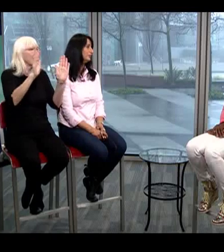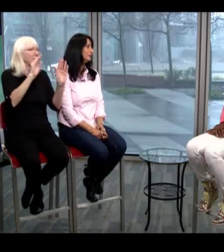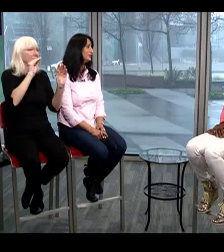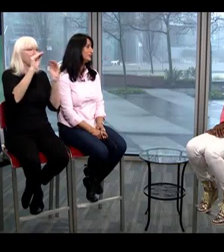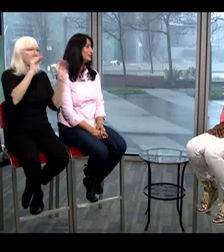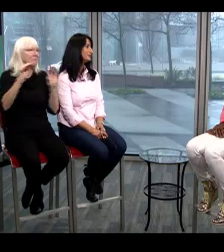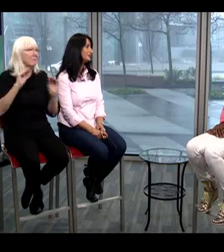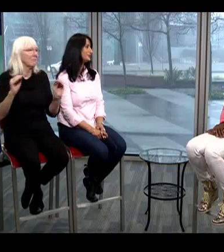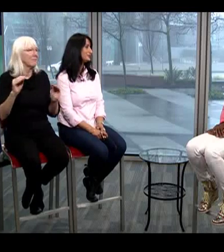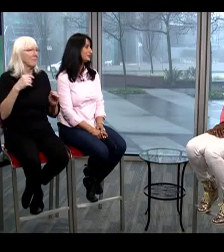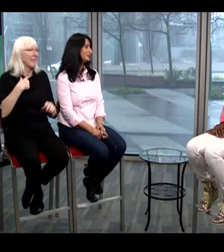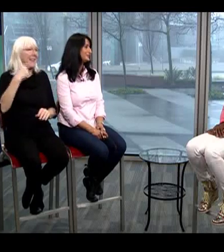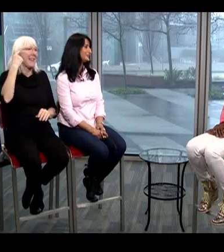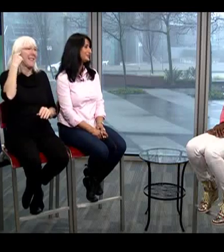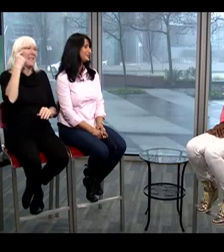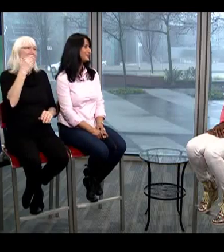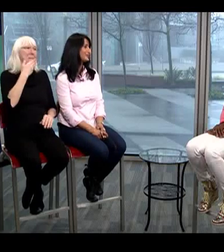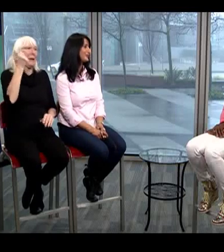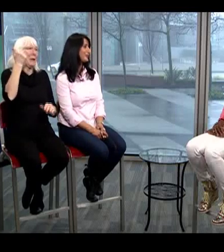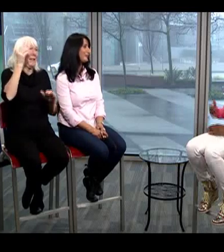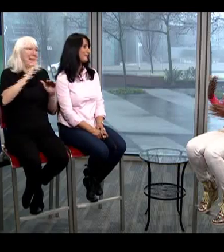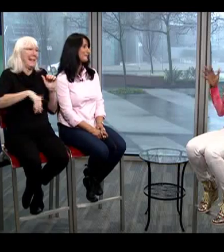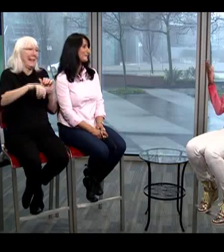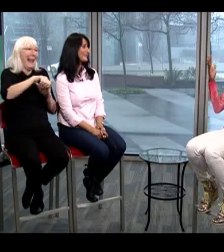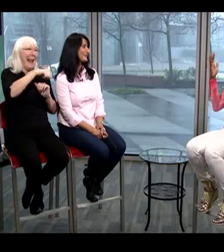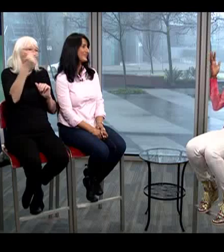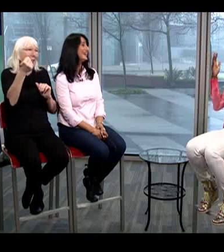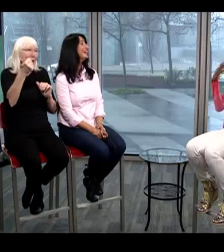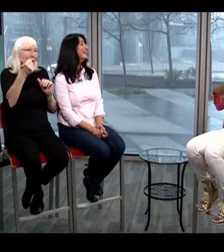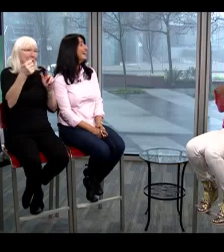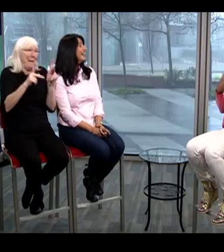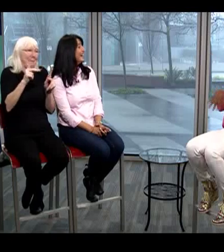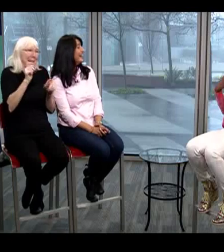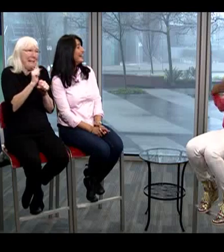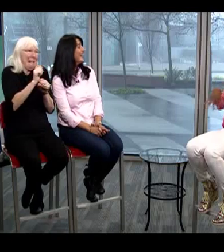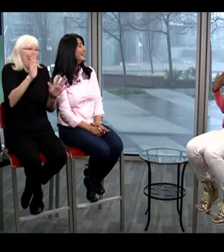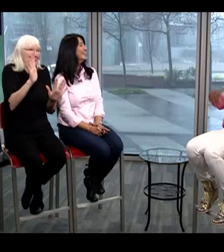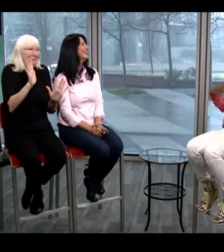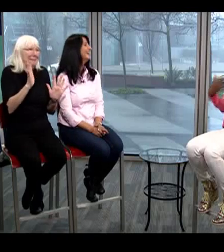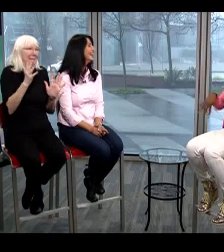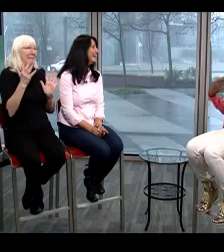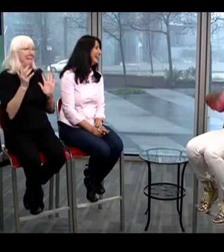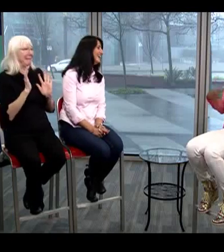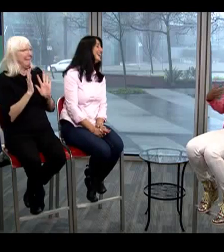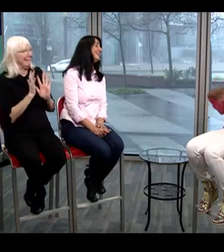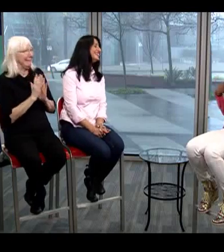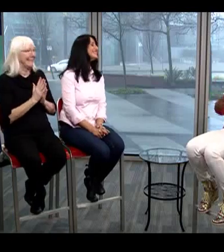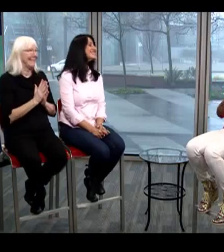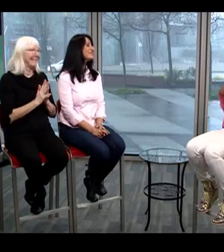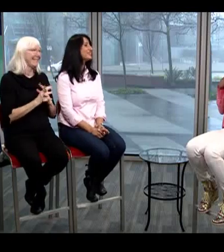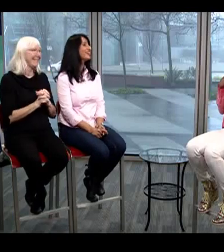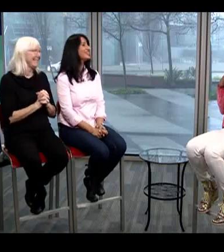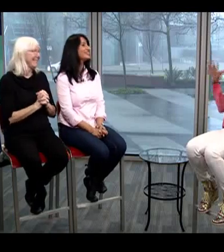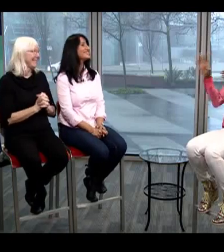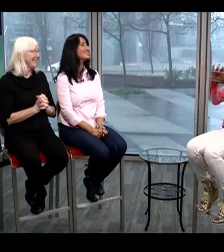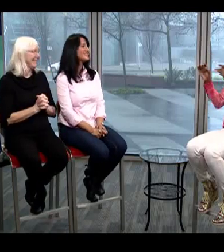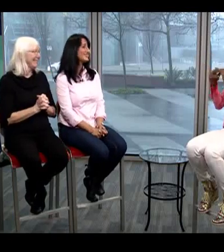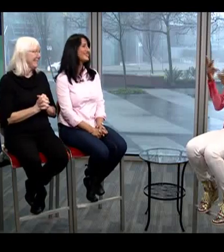oh wow that's fantastic it is it's something that that's a really inspiring